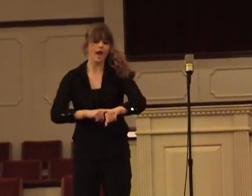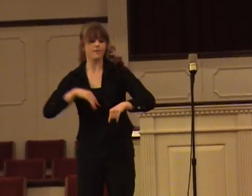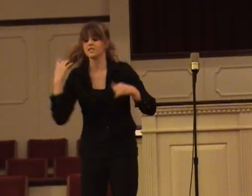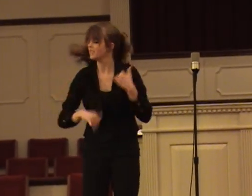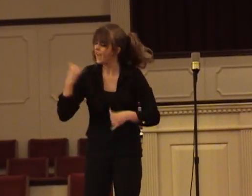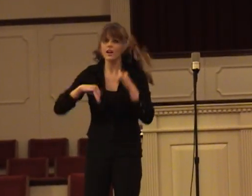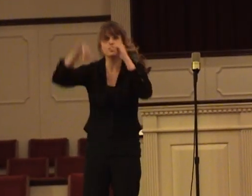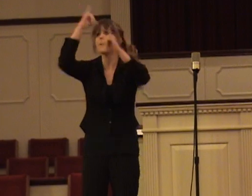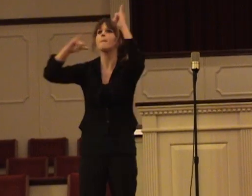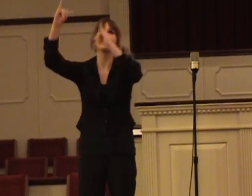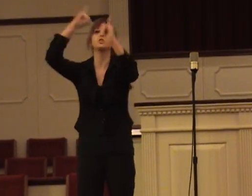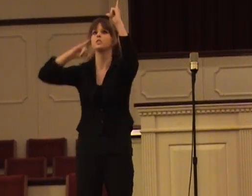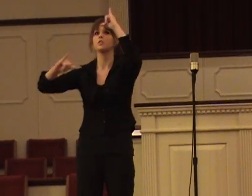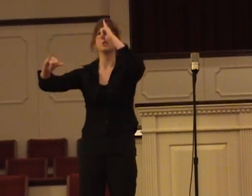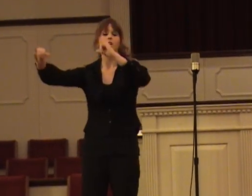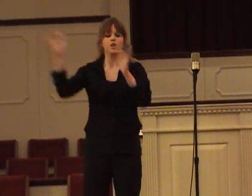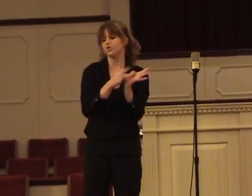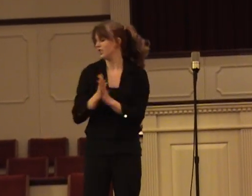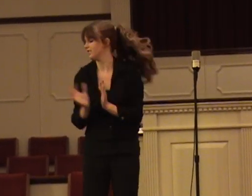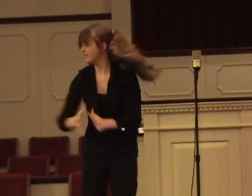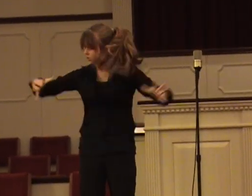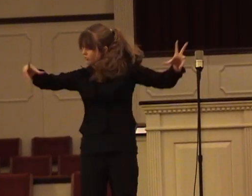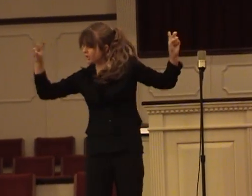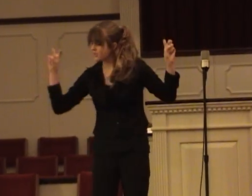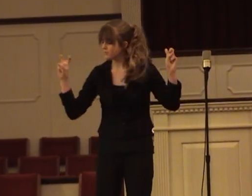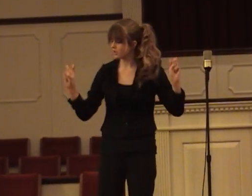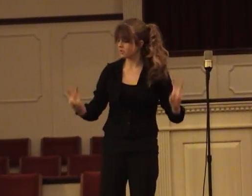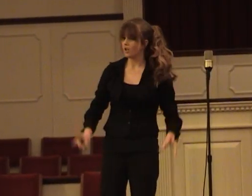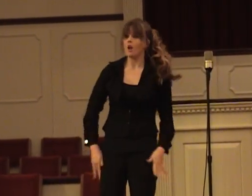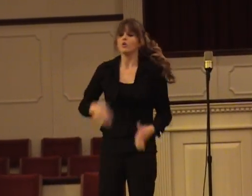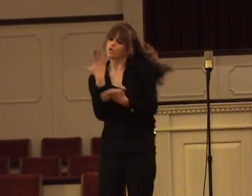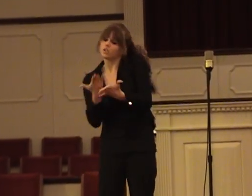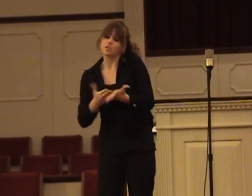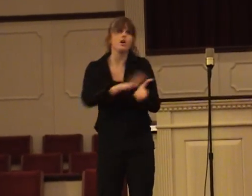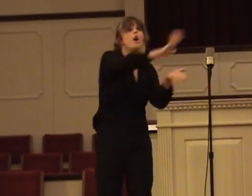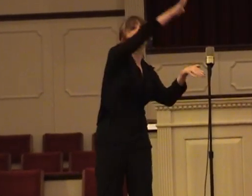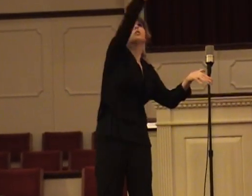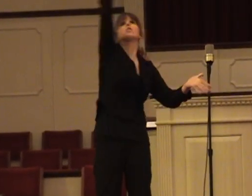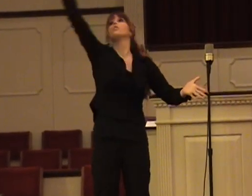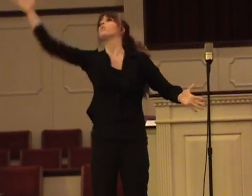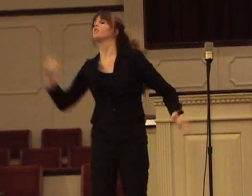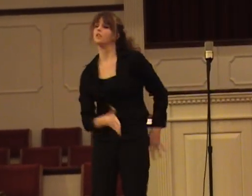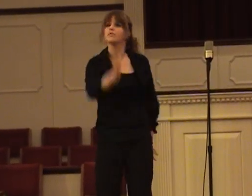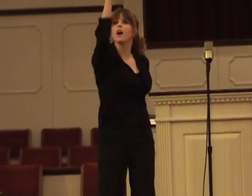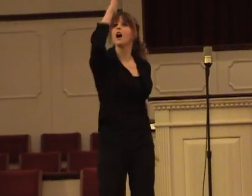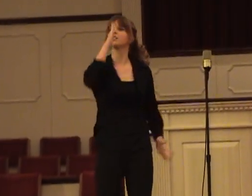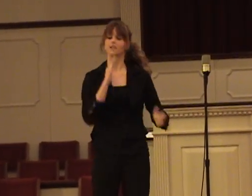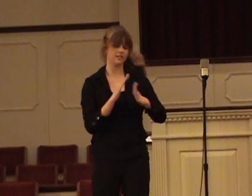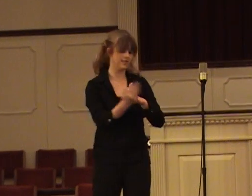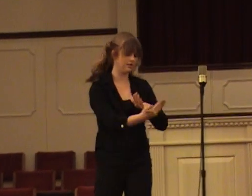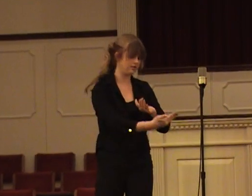time which staggered the elicitation. Jesus in this grand subject, our good is to die as the coltry of God in its hand.